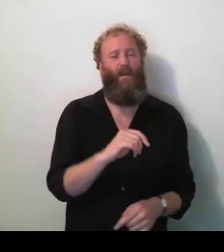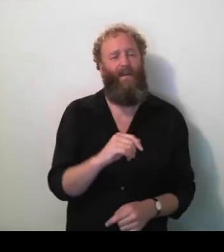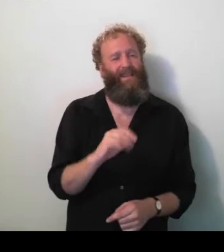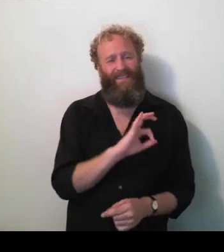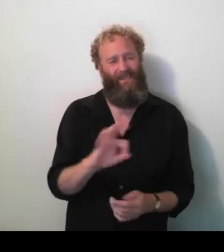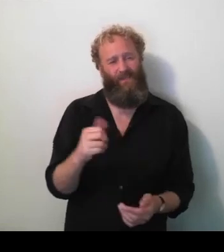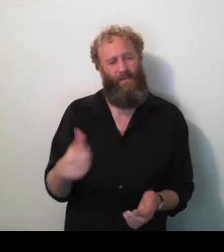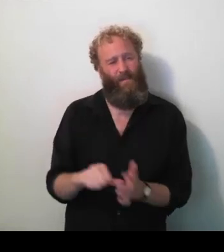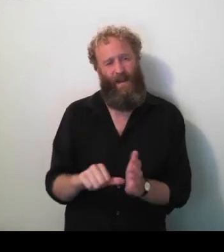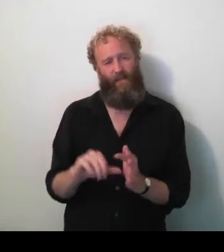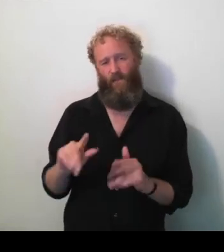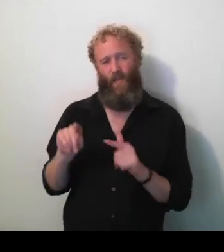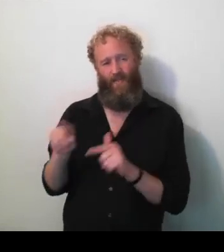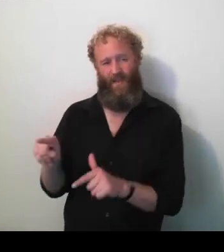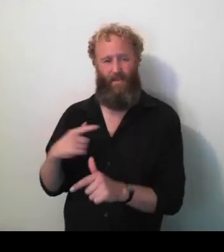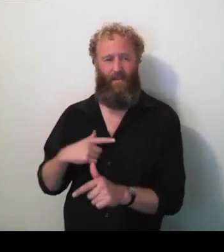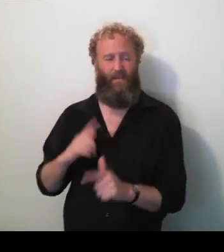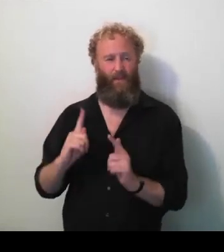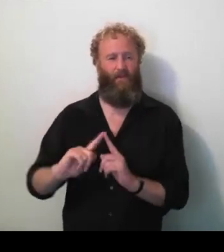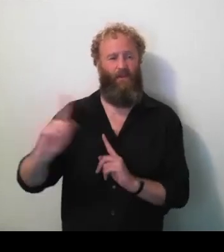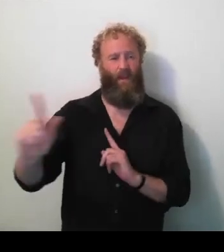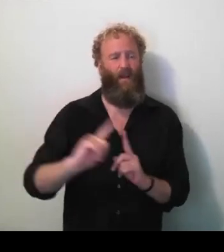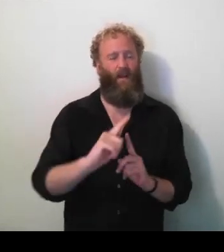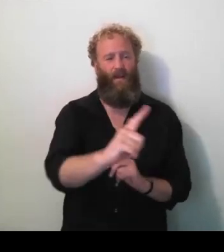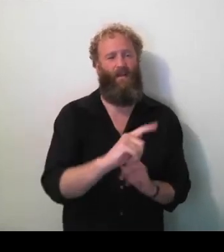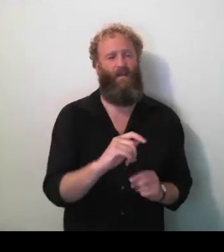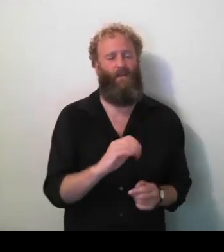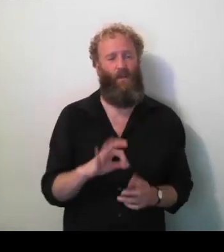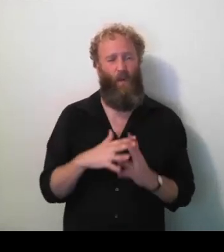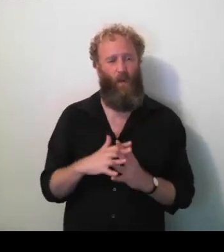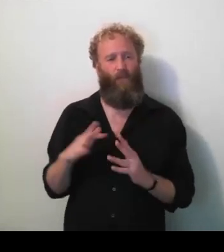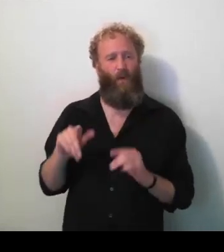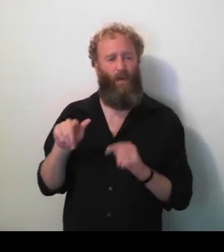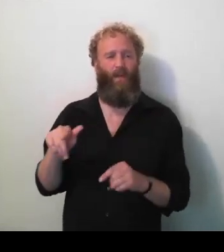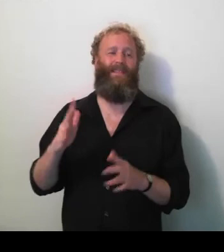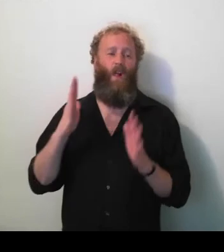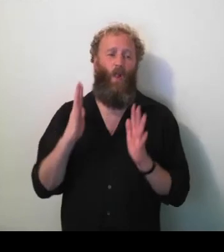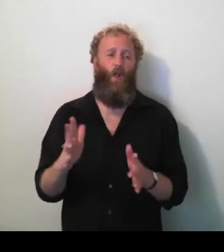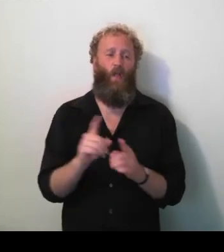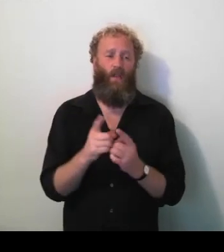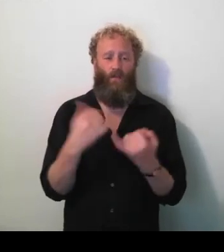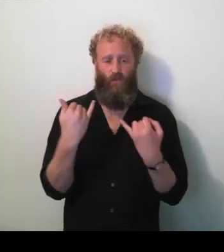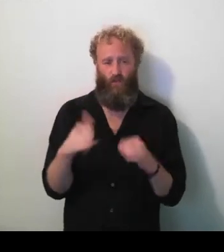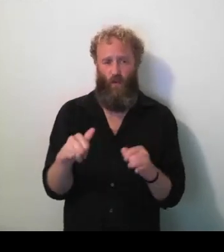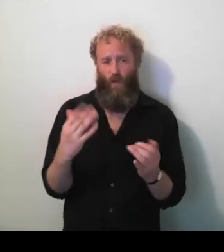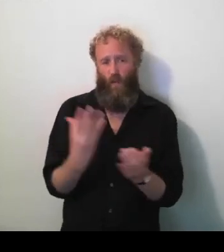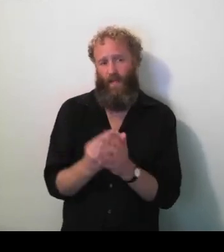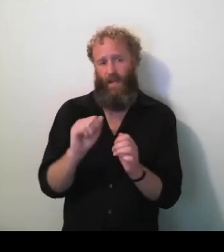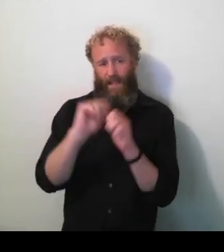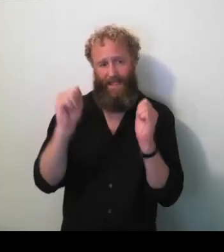view. So there's just a lot wrong with the system. And we do need to have an open discussion